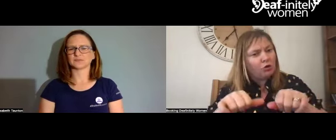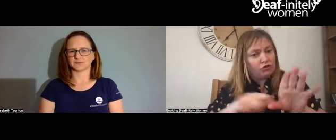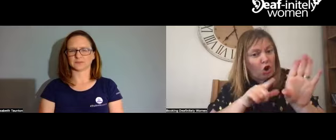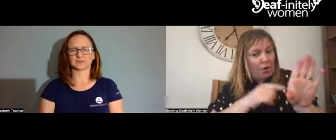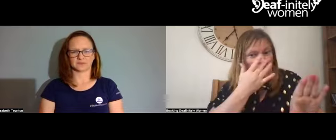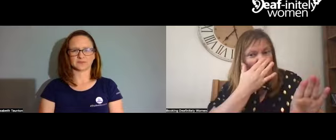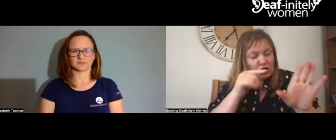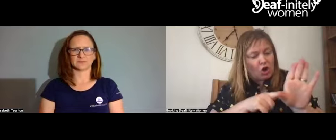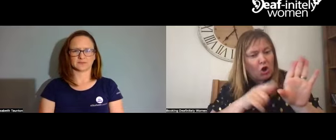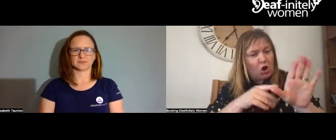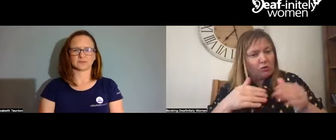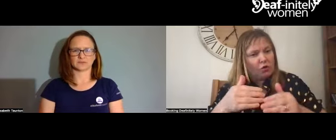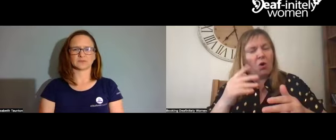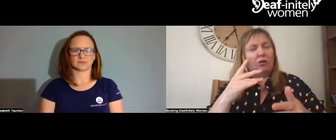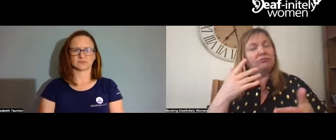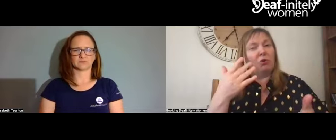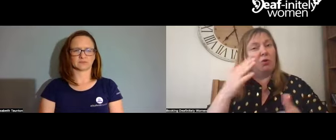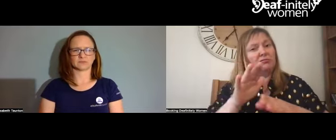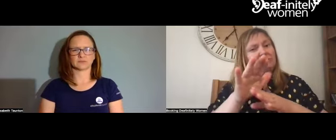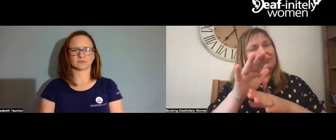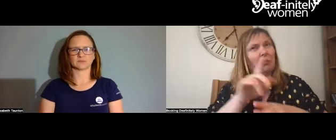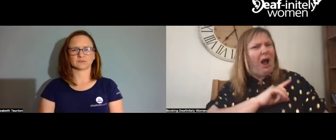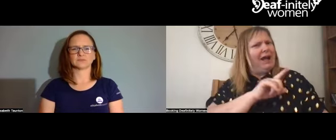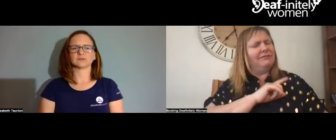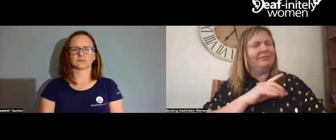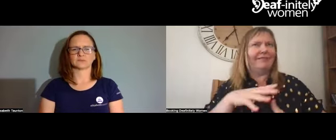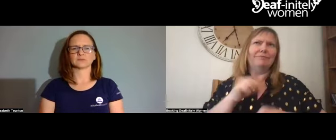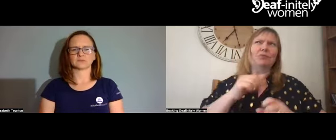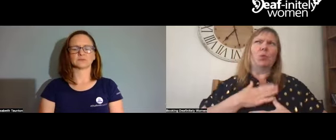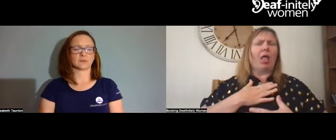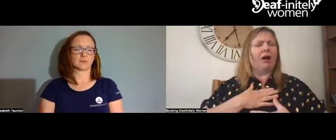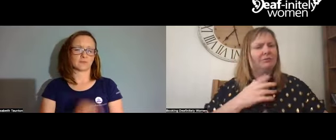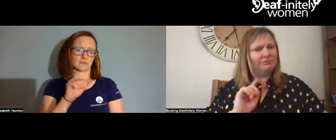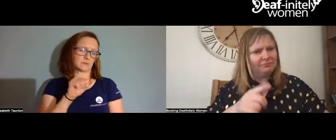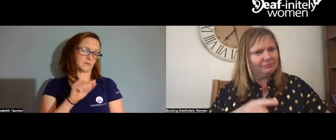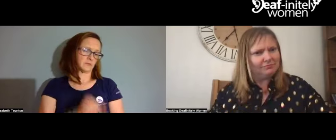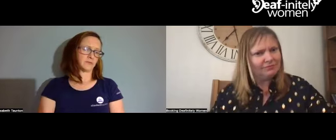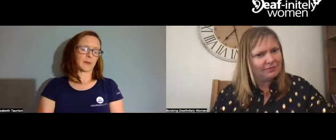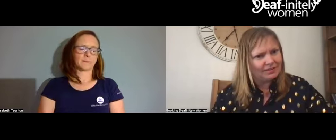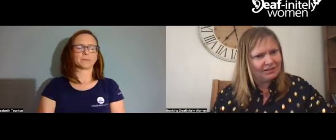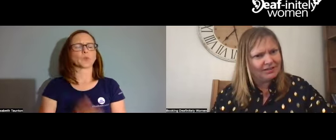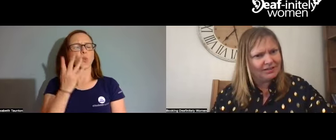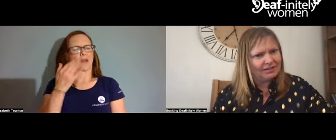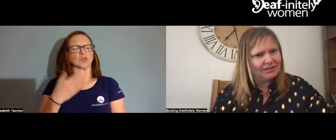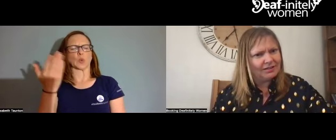Did you have a dream become a physiotherapy when you were young? Or what made you start it? What made you...